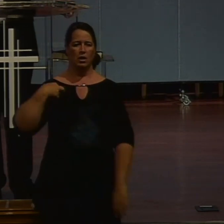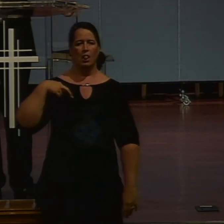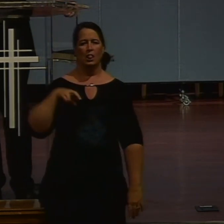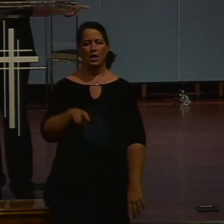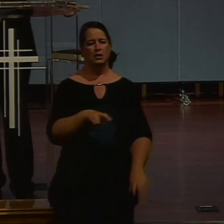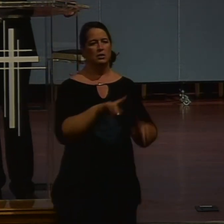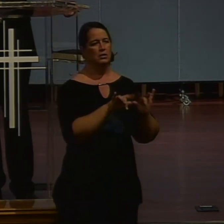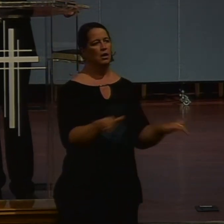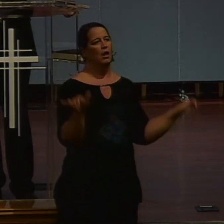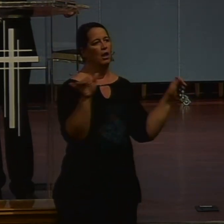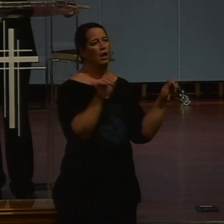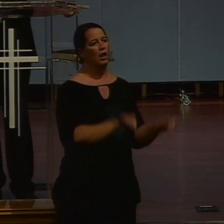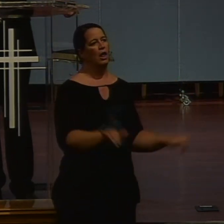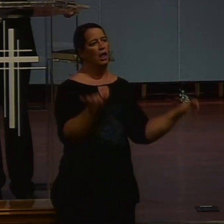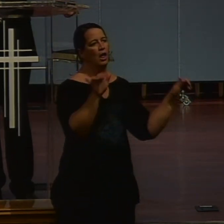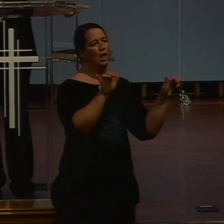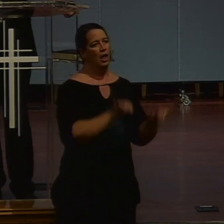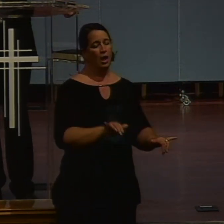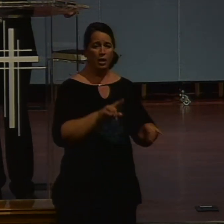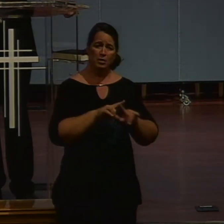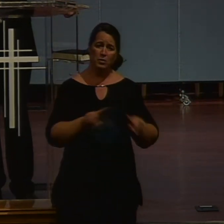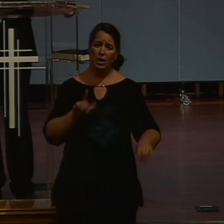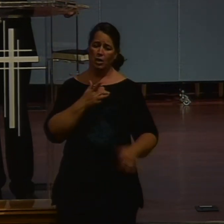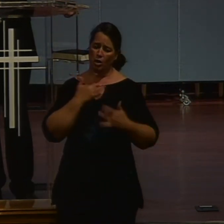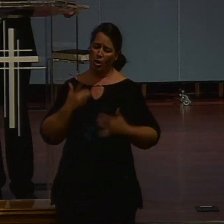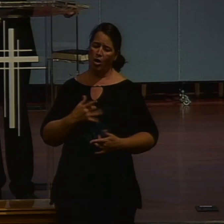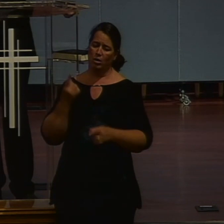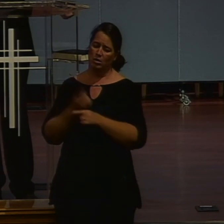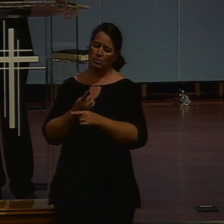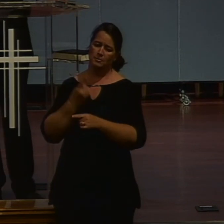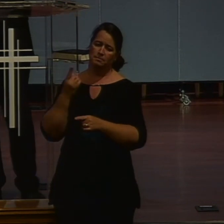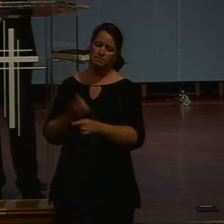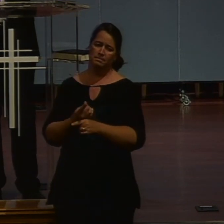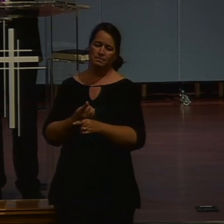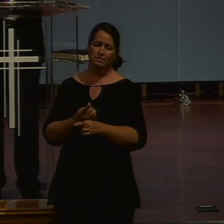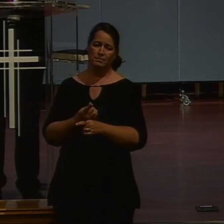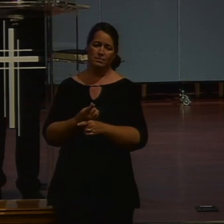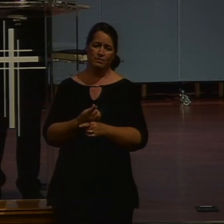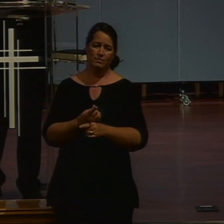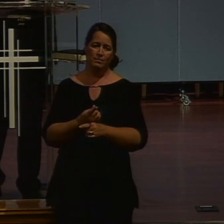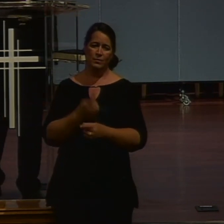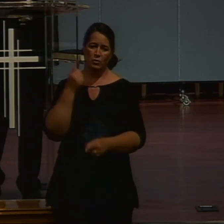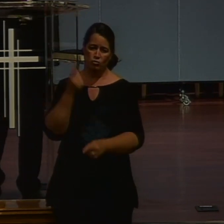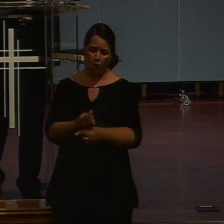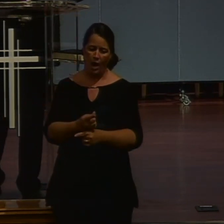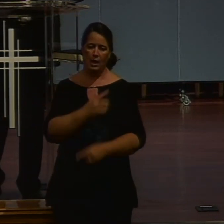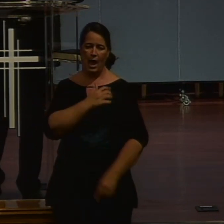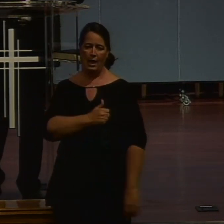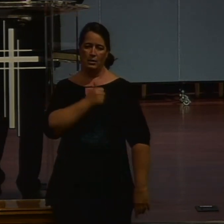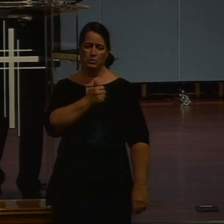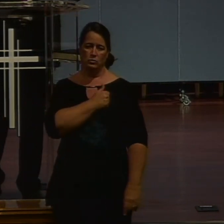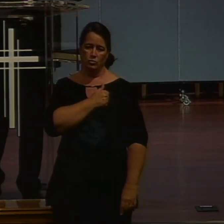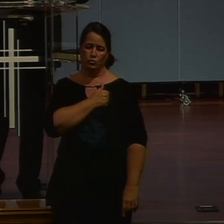But by a proper. Attitude. Of heart. And that is. That's I'm so grieved. the conversations. Are all